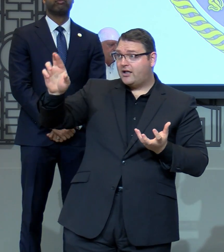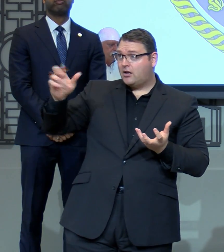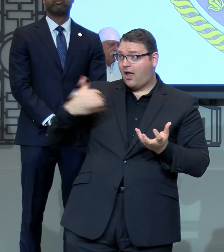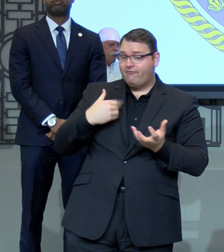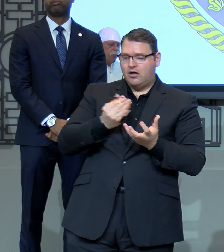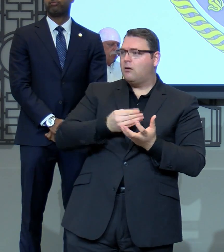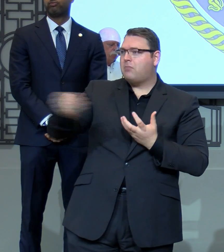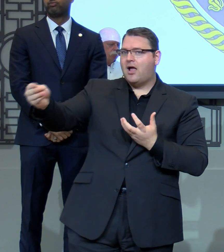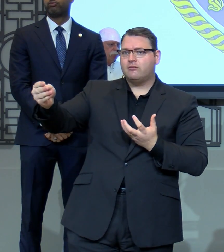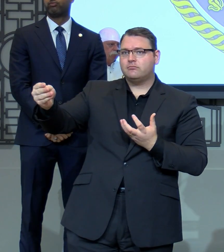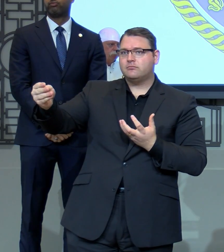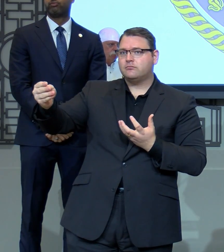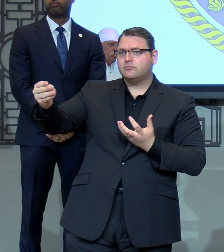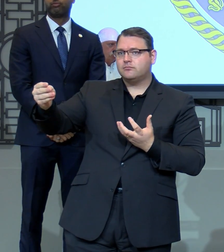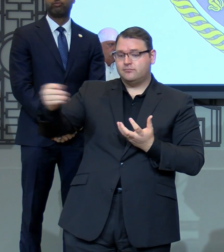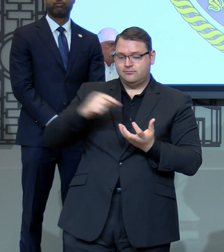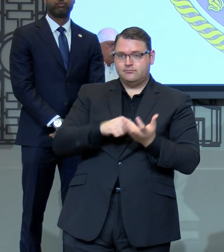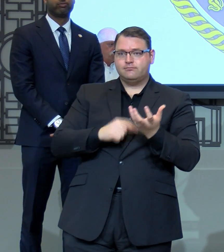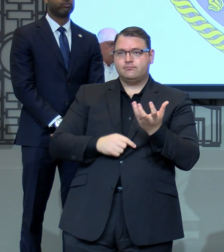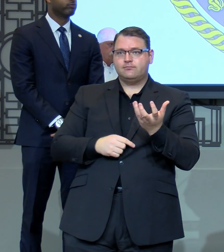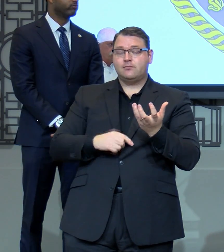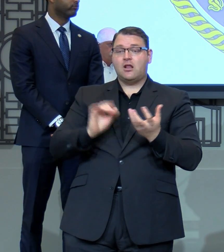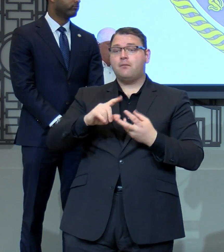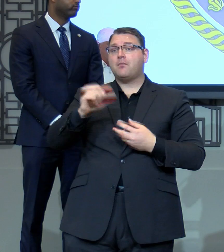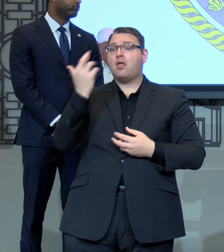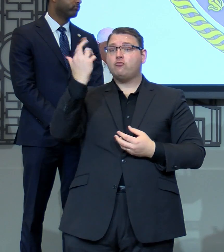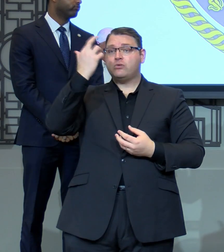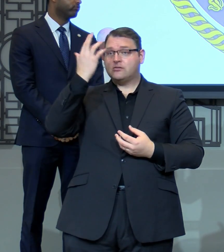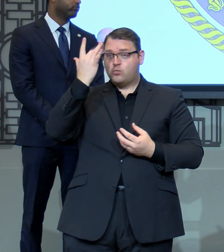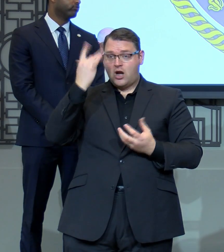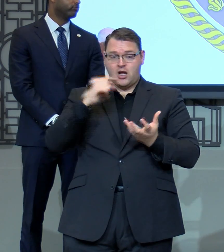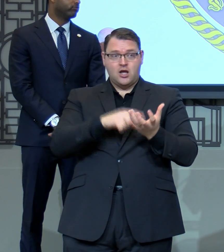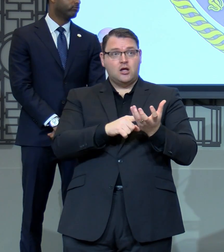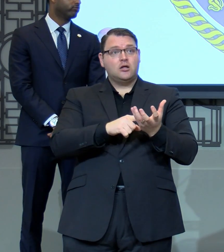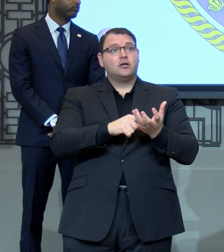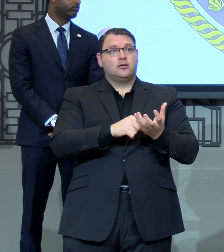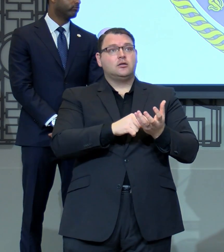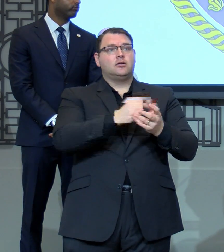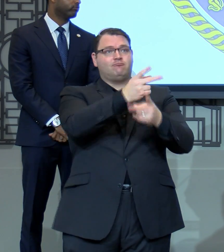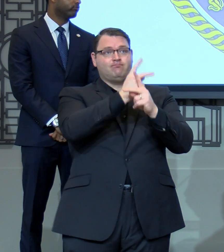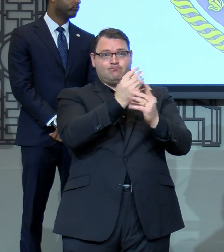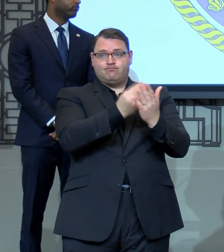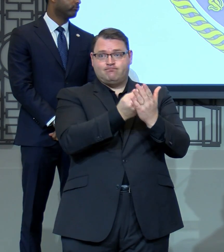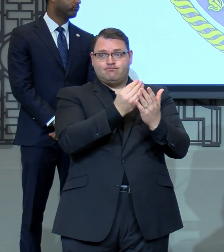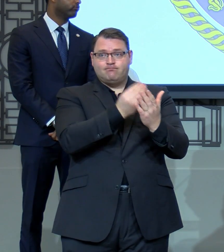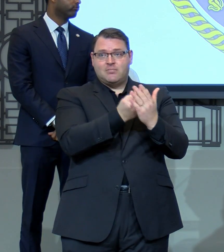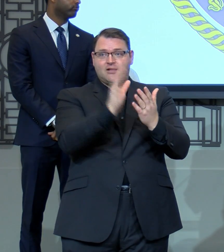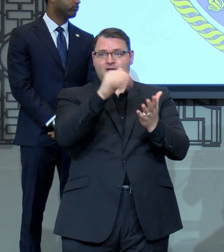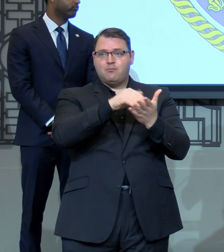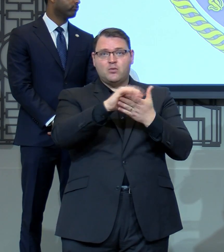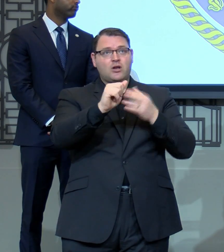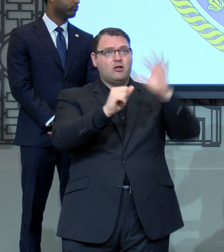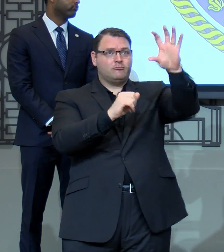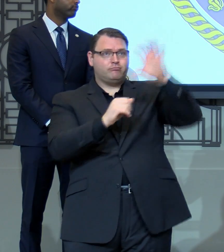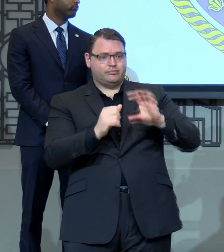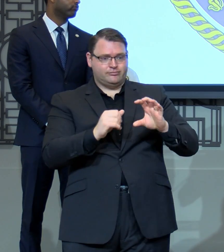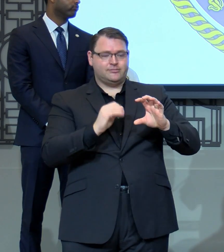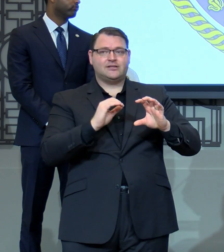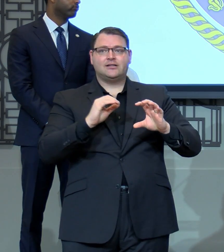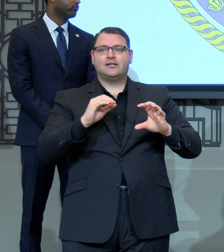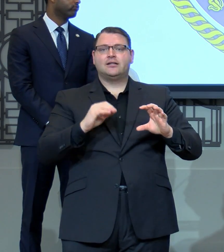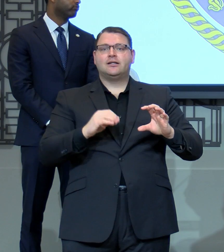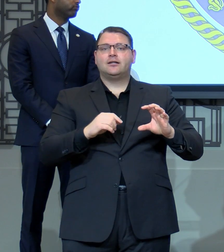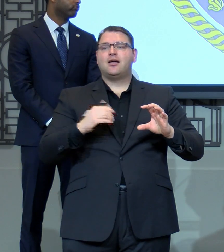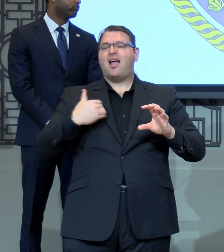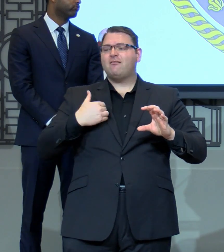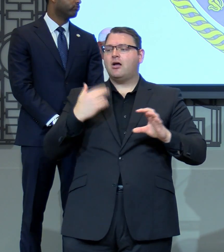find them. That's number one. And number two, in order to close the deal with respect to the two hotels that we are leasing